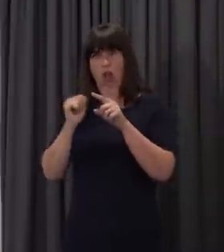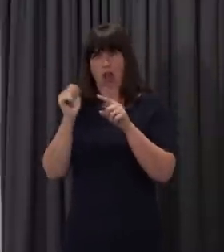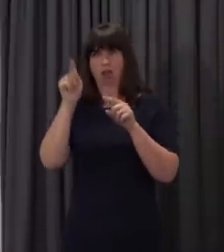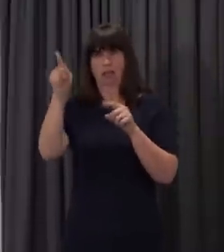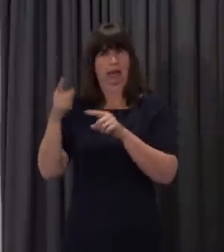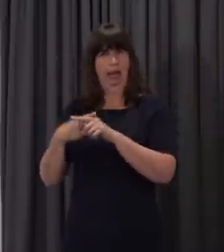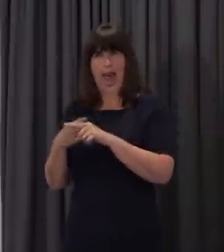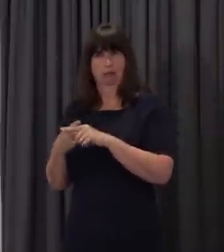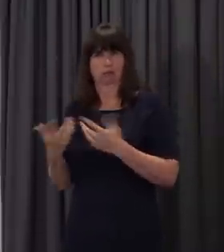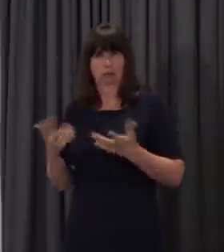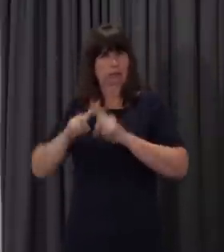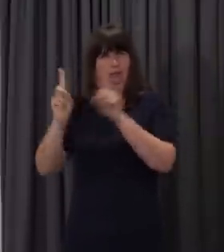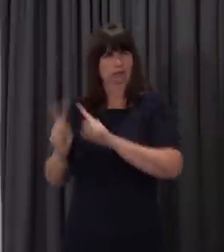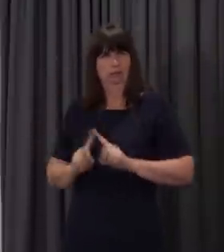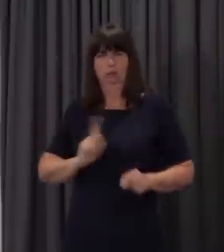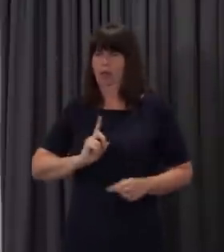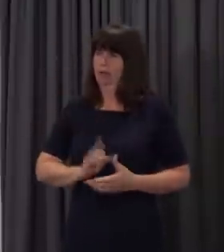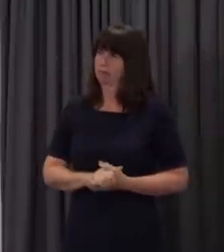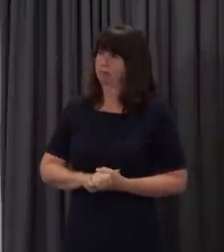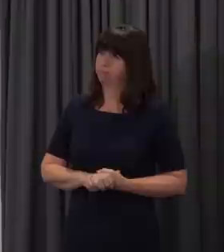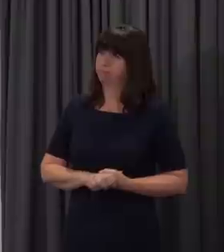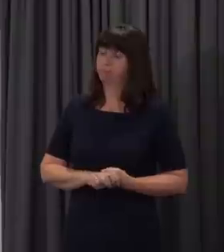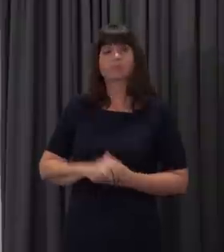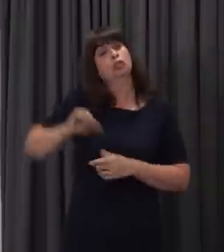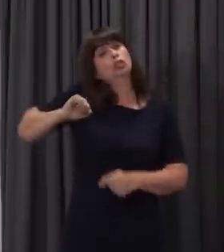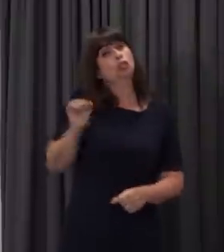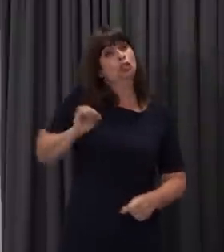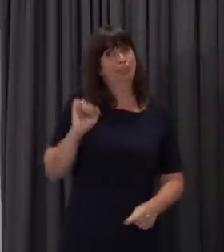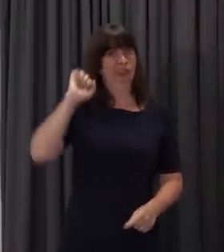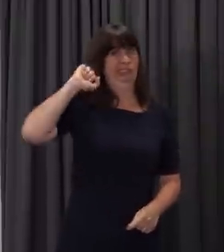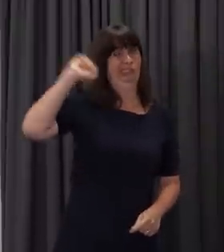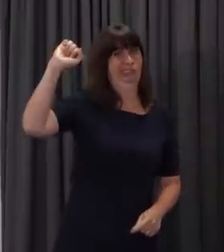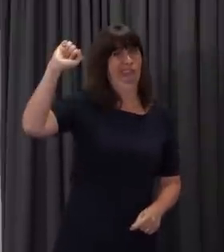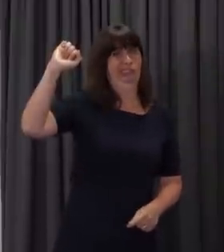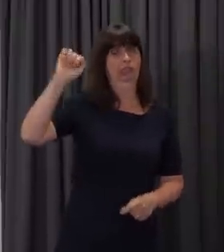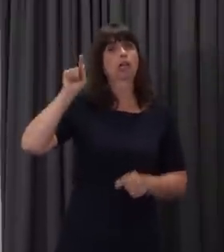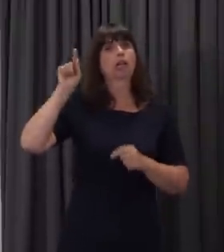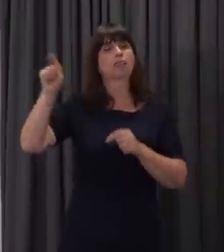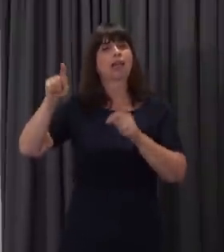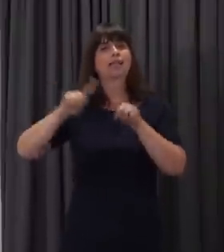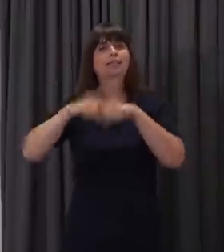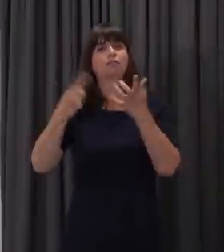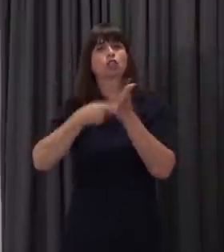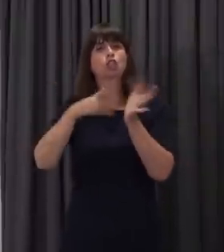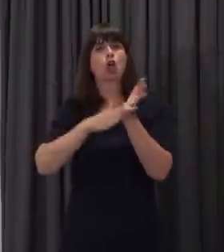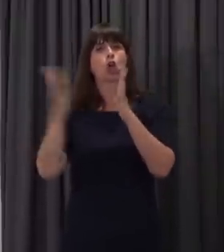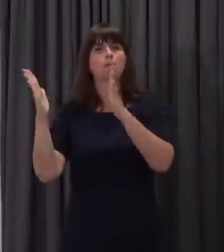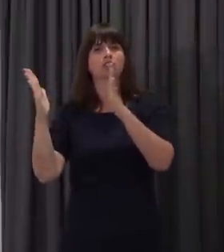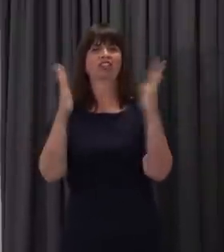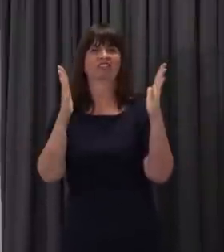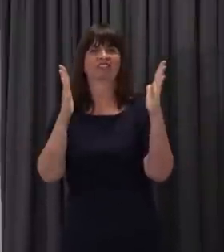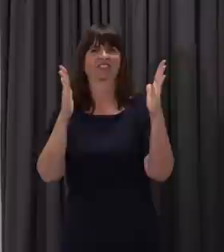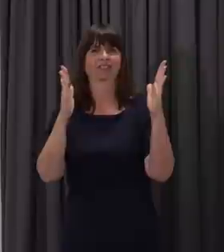Well, first of all, Dan, we have to recognise that in Scotland, their academic year is different to ours. So, actually,